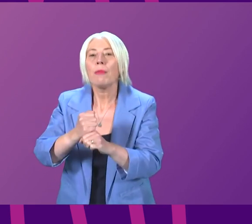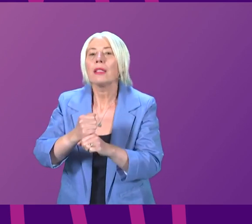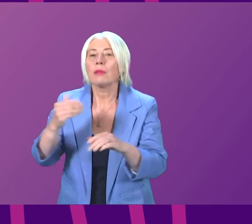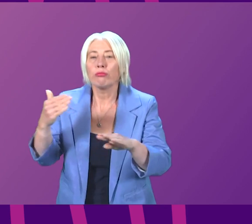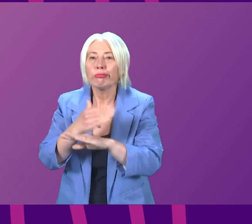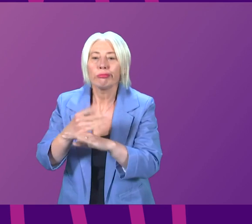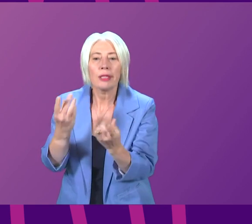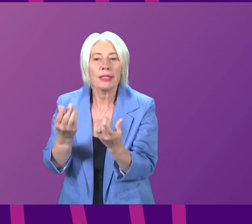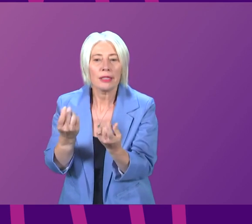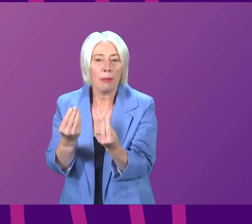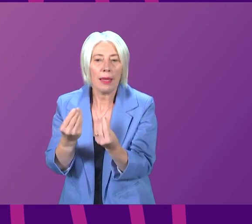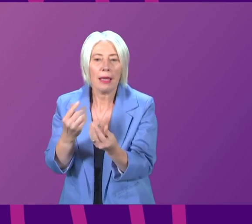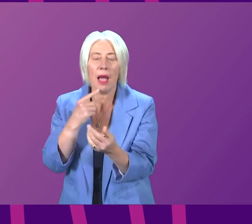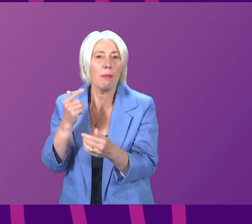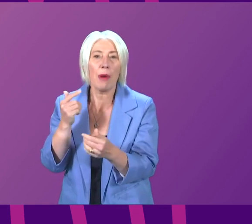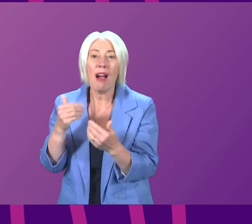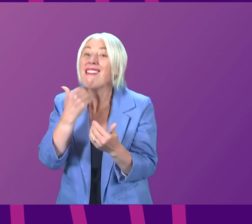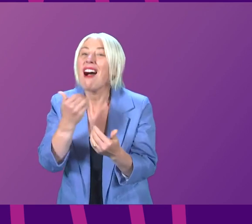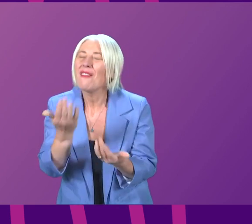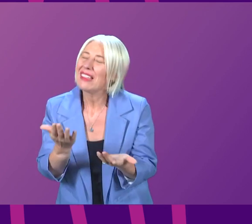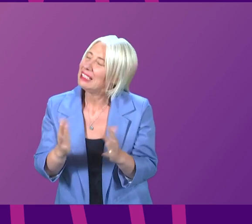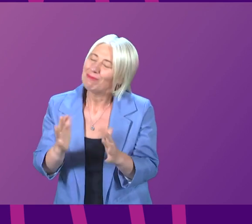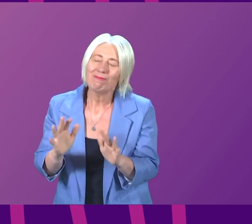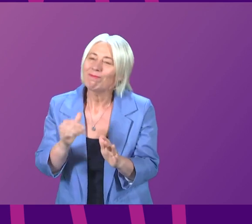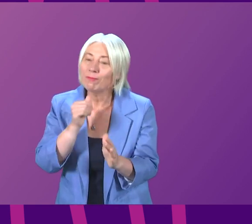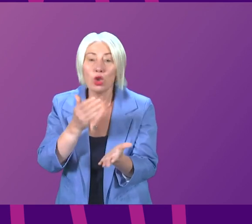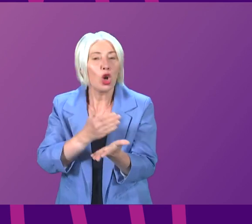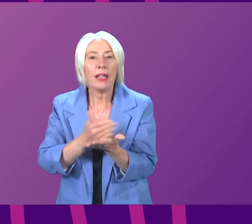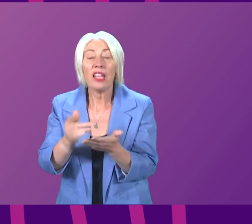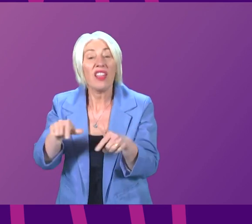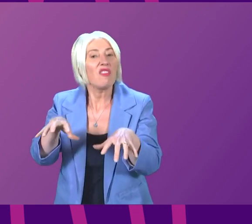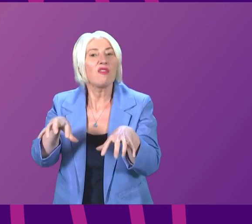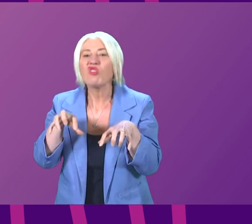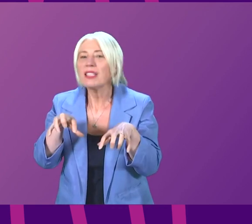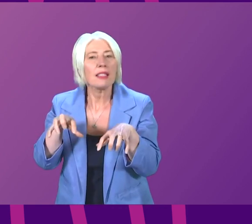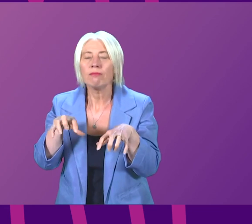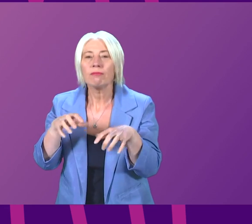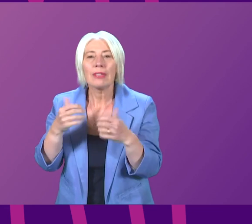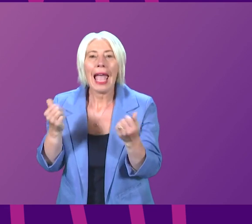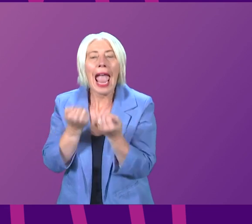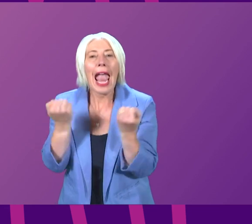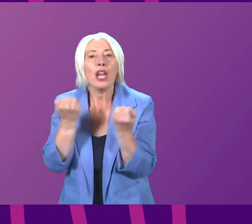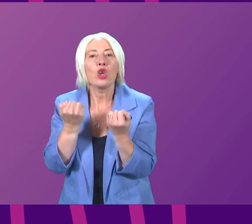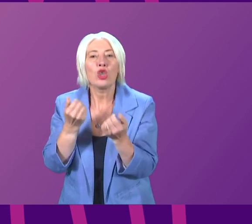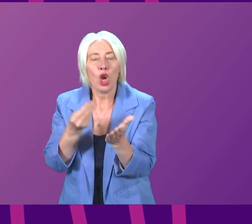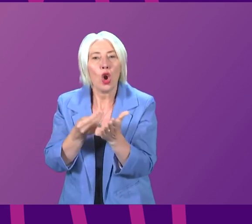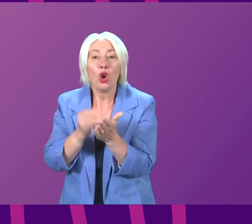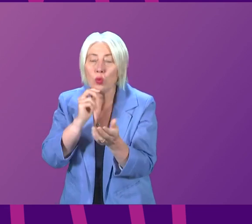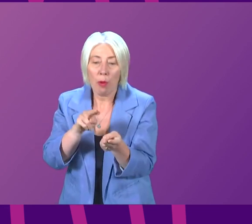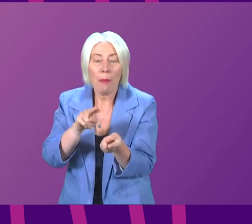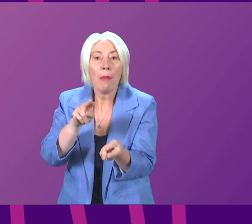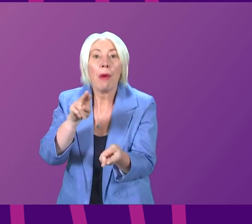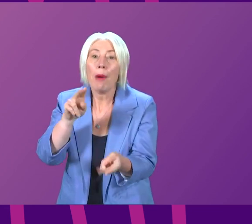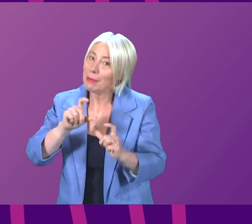believe it goes far enough. Let's be clear, this is not a freeze. Energy prices will still be going up for households across